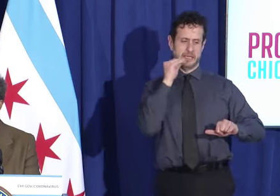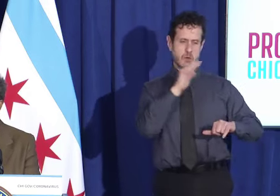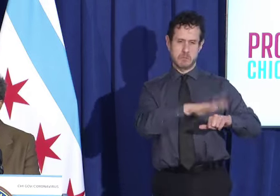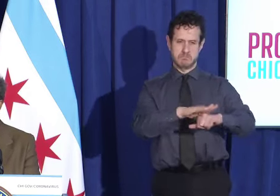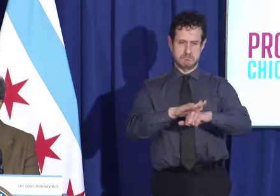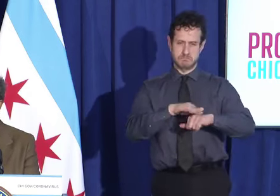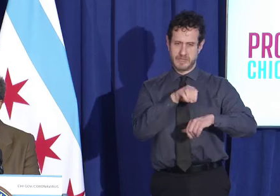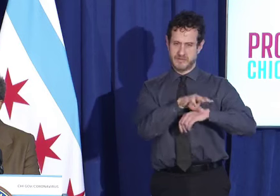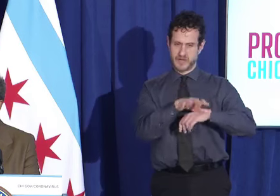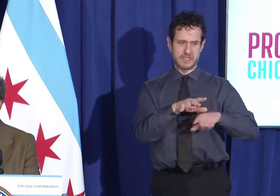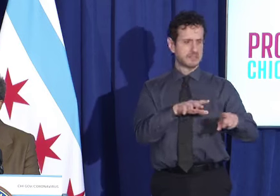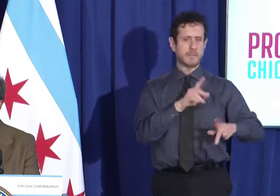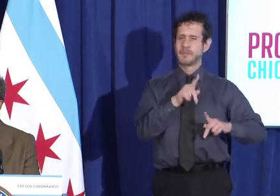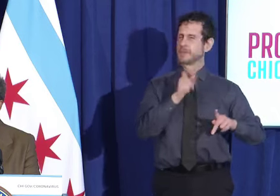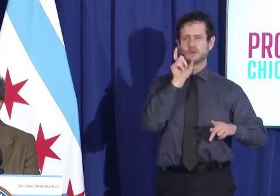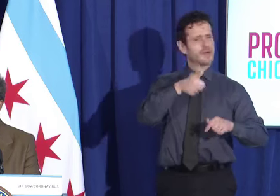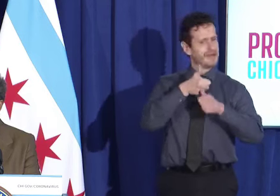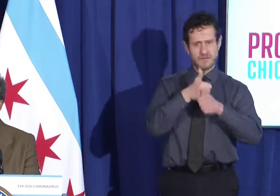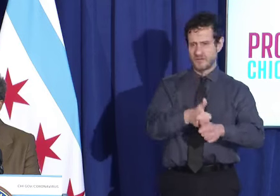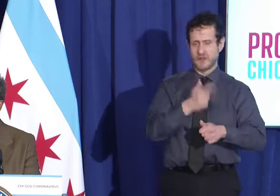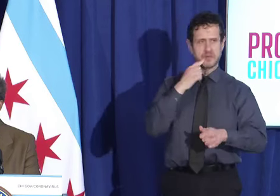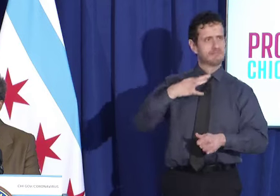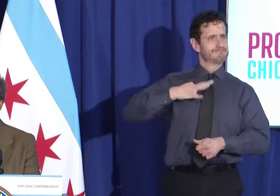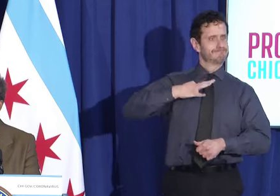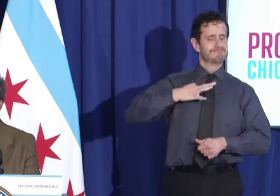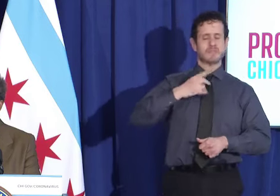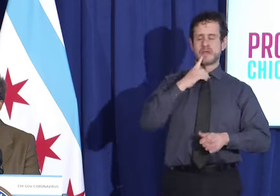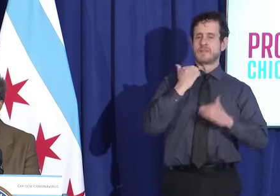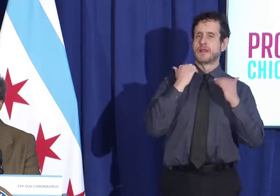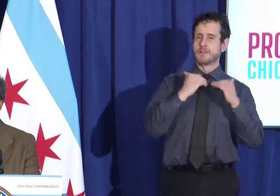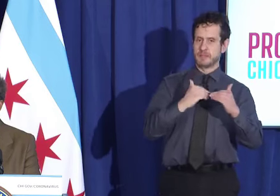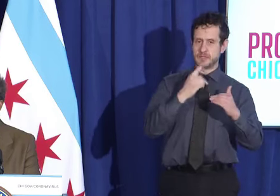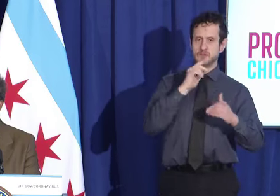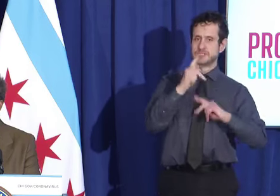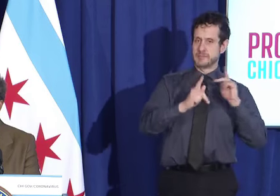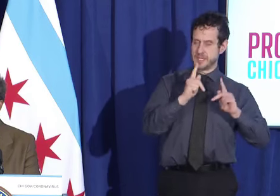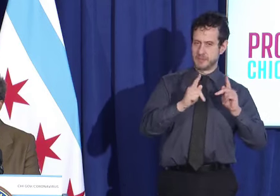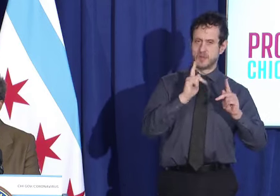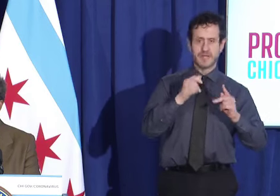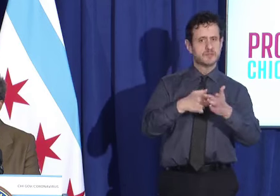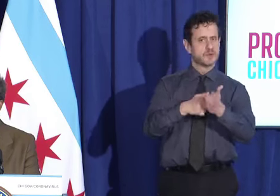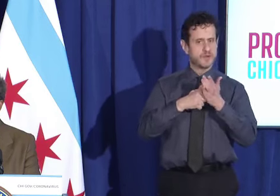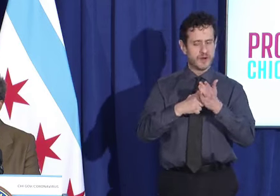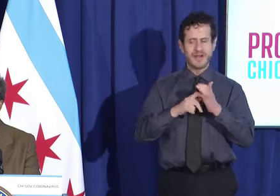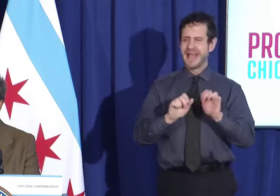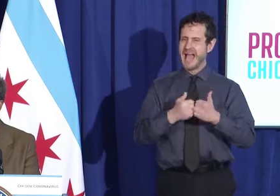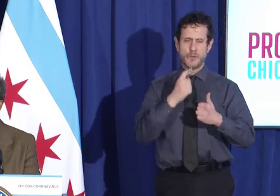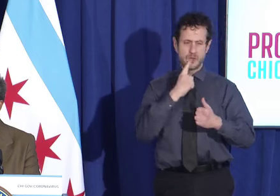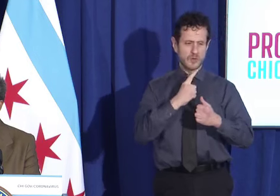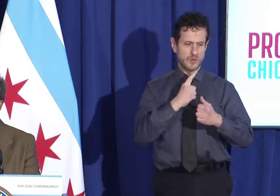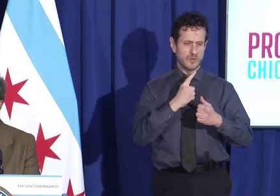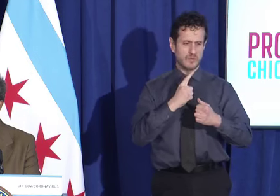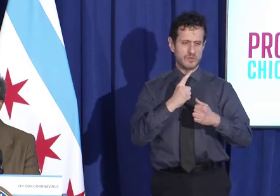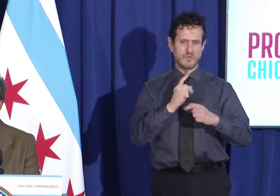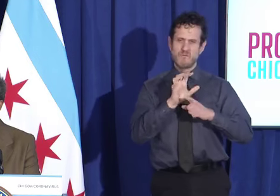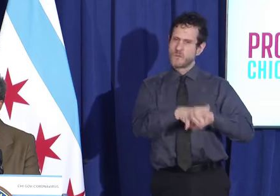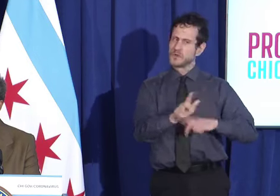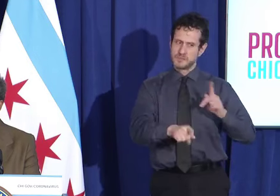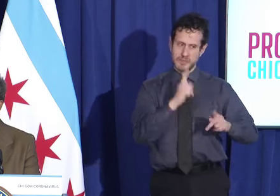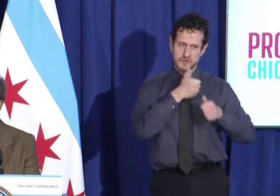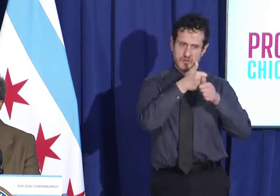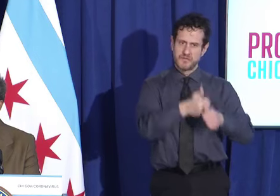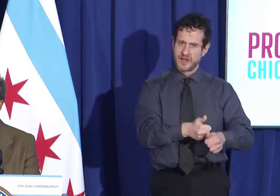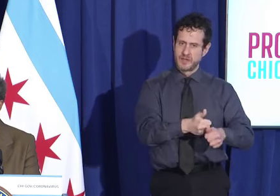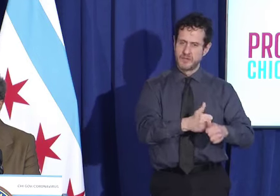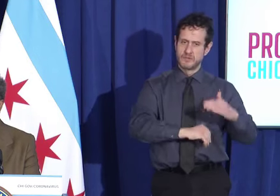that. It's voluntary. The 10 personal limit of gatherings is a mandate. How do you plan to enforce either one in a city when some people refuse